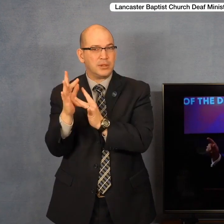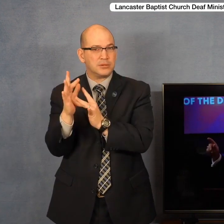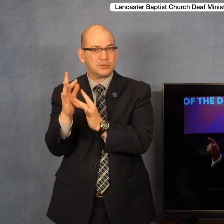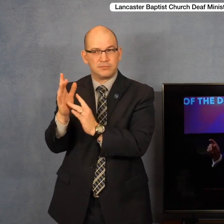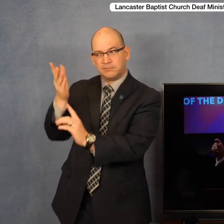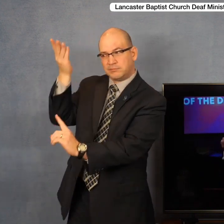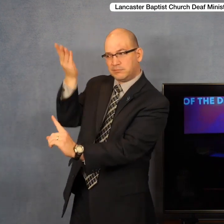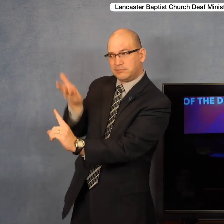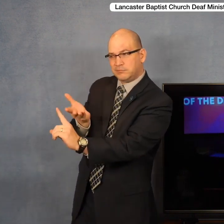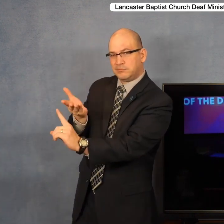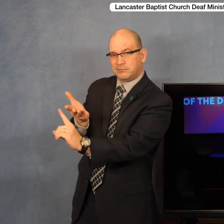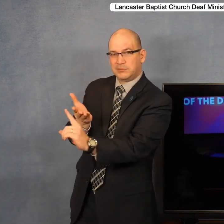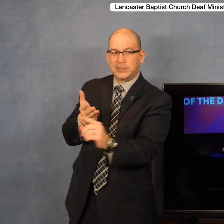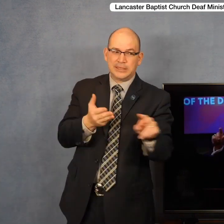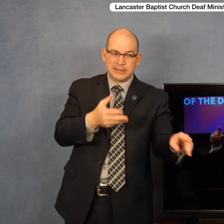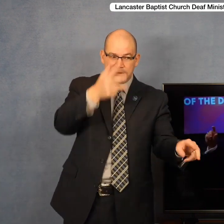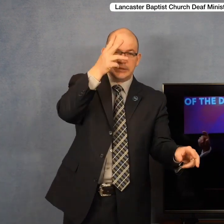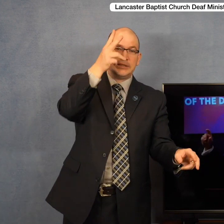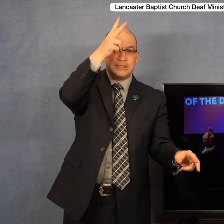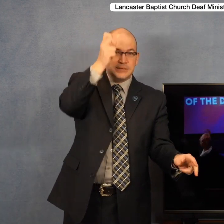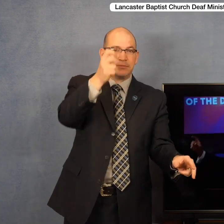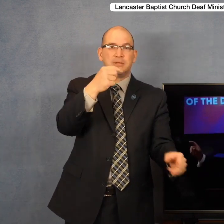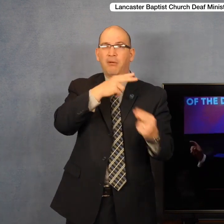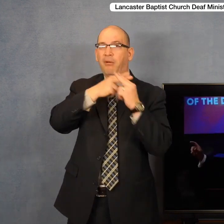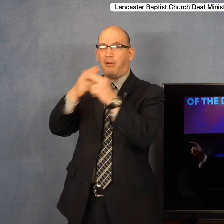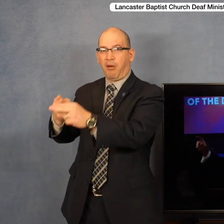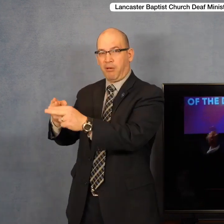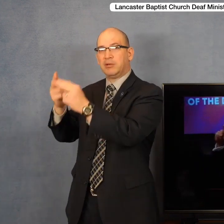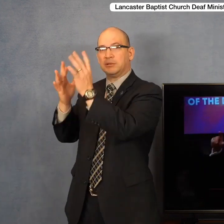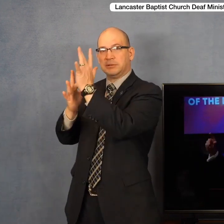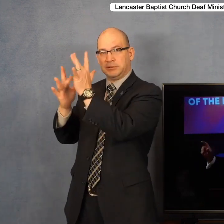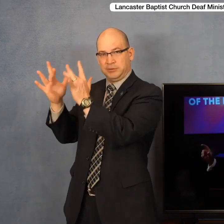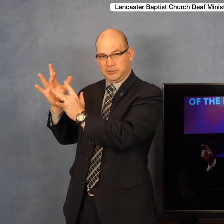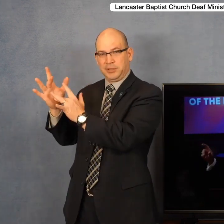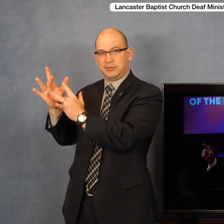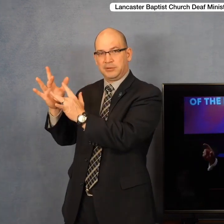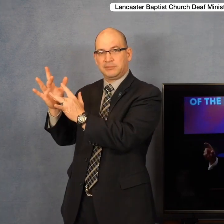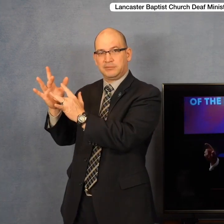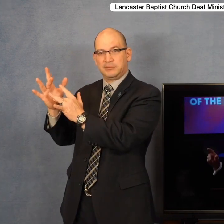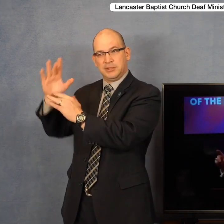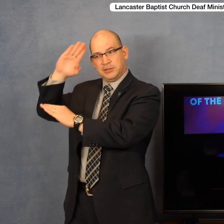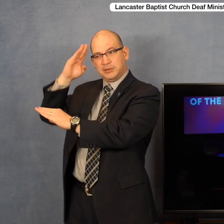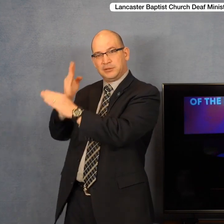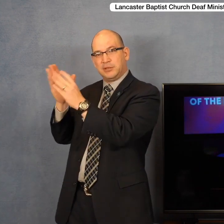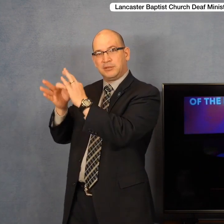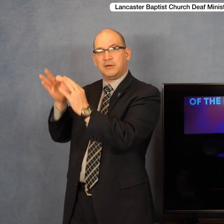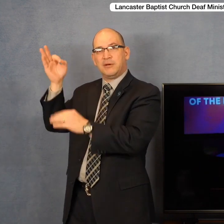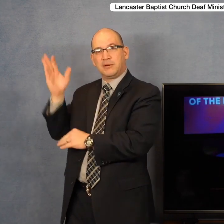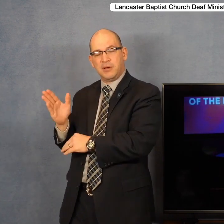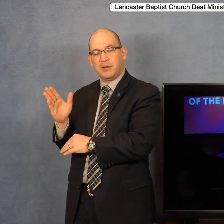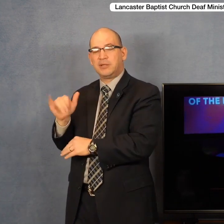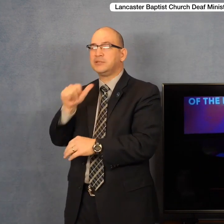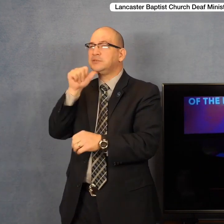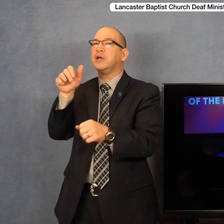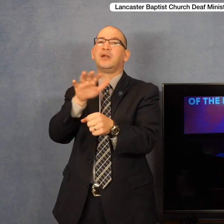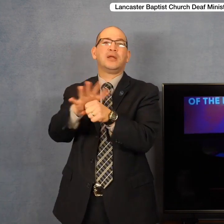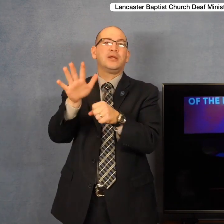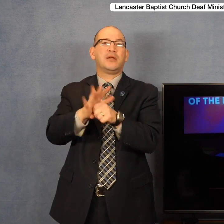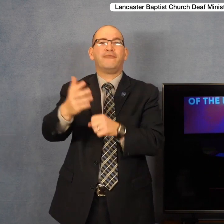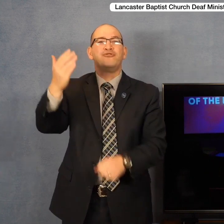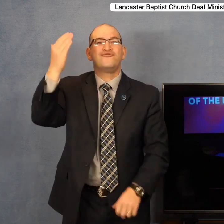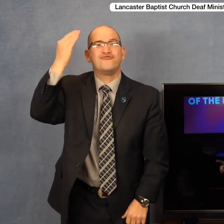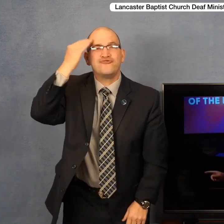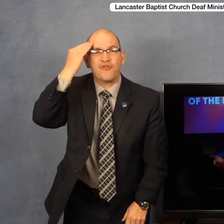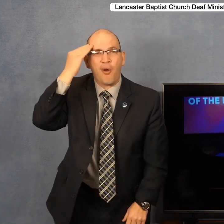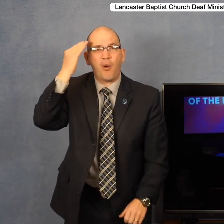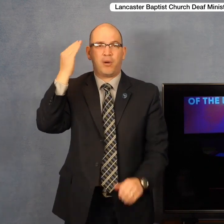That is to say, you can know that he is the virgin-born Son of God. But it is not enough to know who he is.